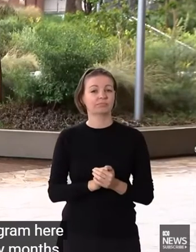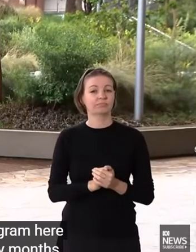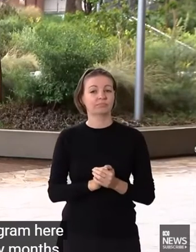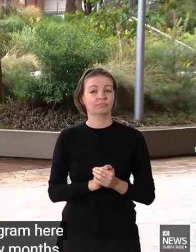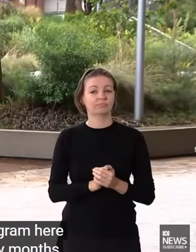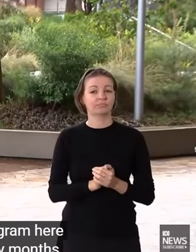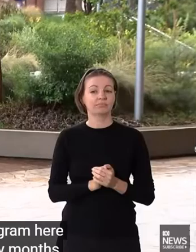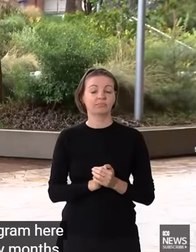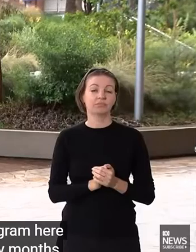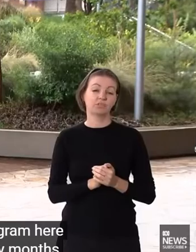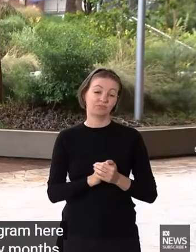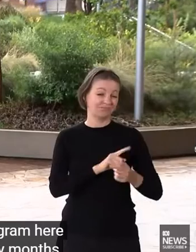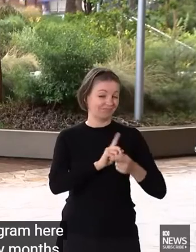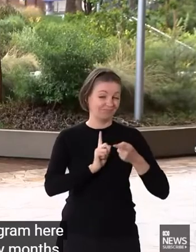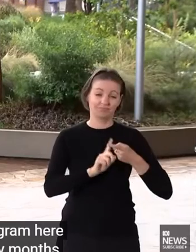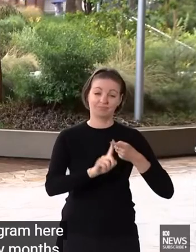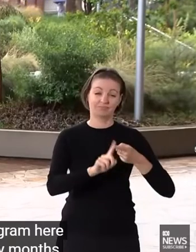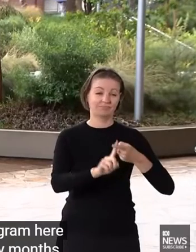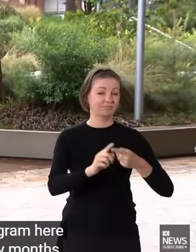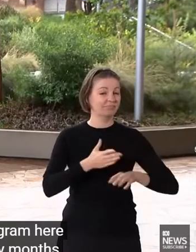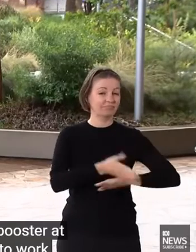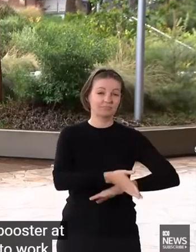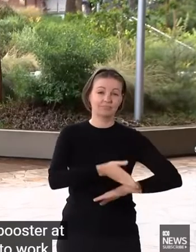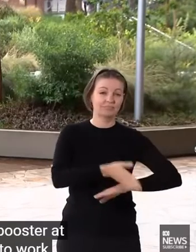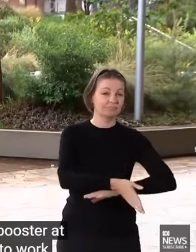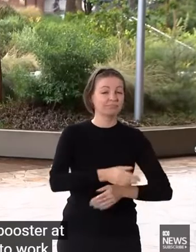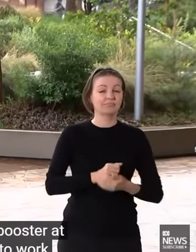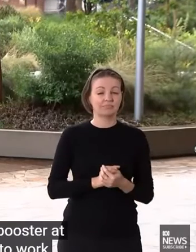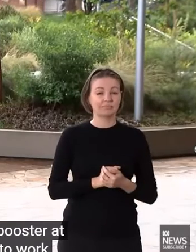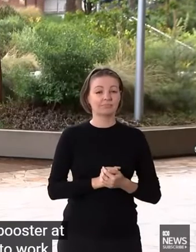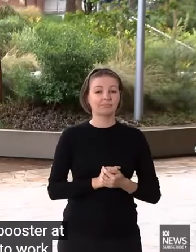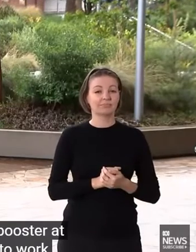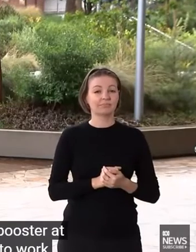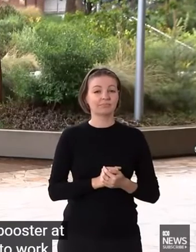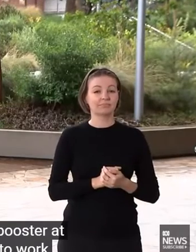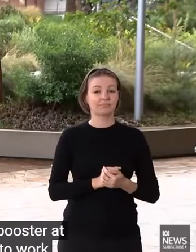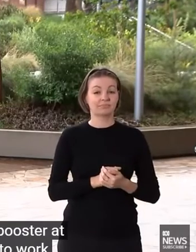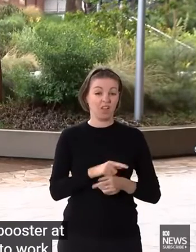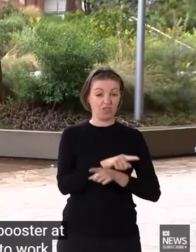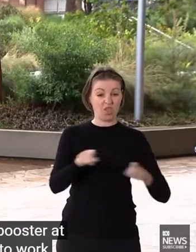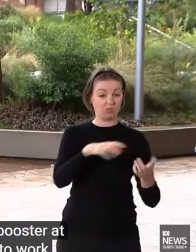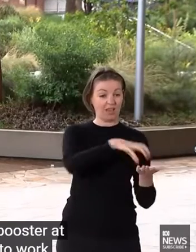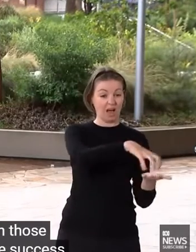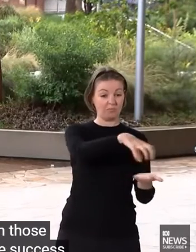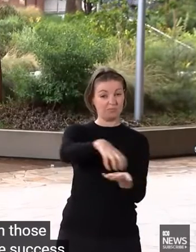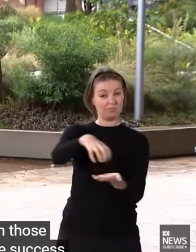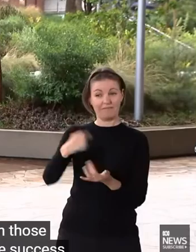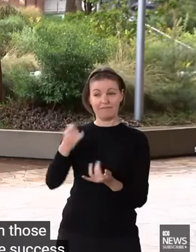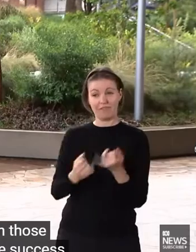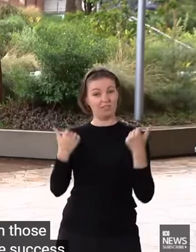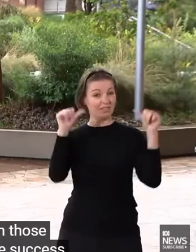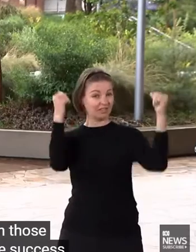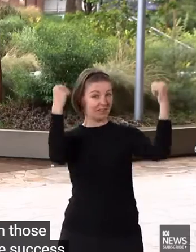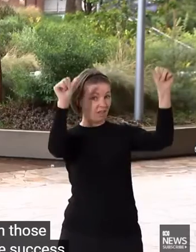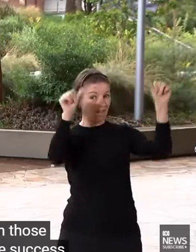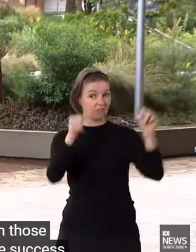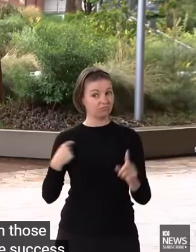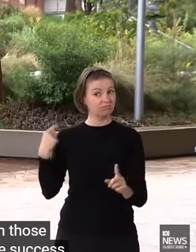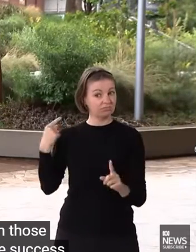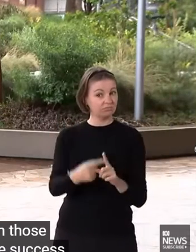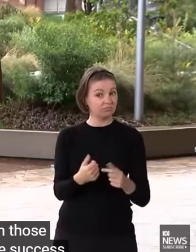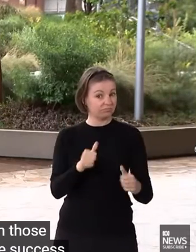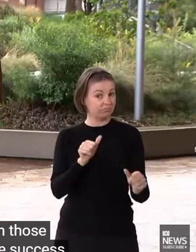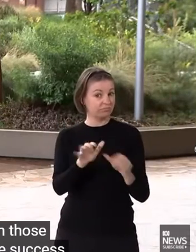campaign, continue to work tirelessly. We've seen those centers be an incredible success. And today's announcement will ensure